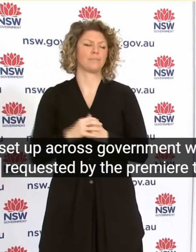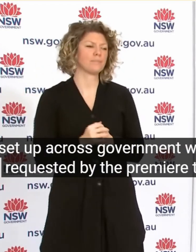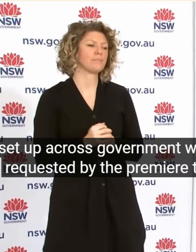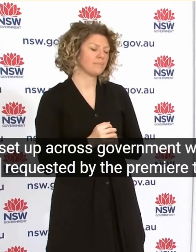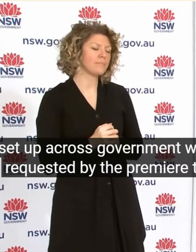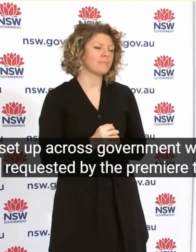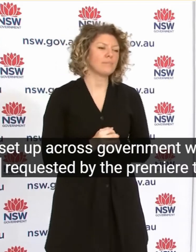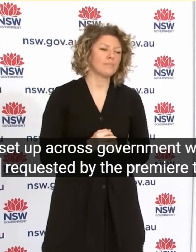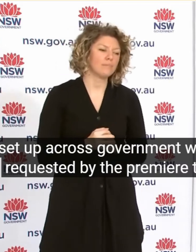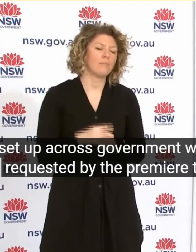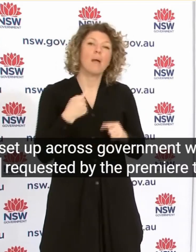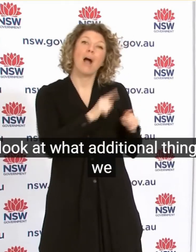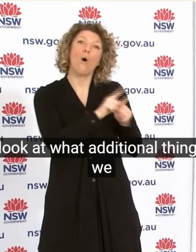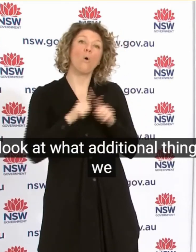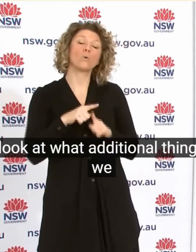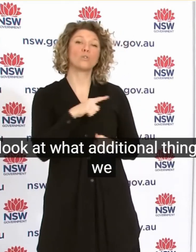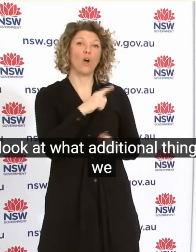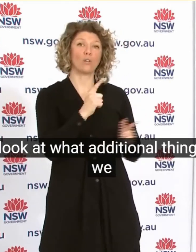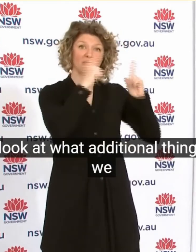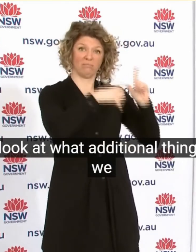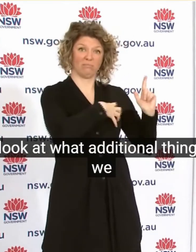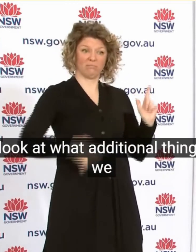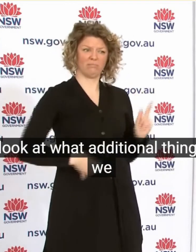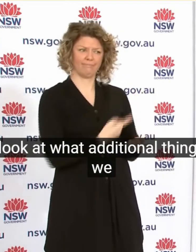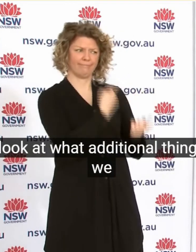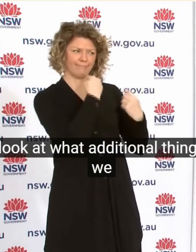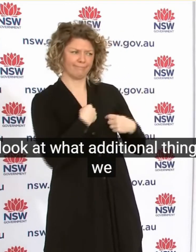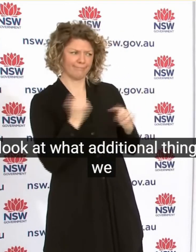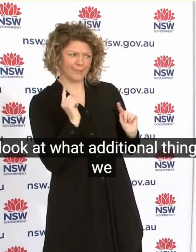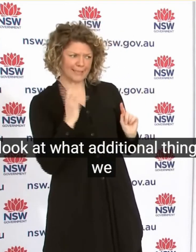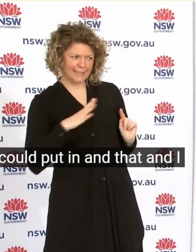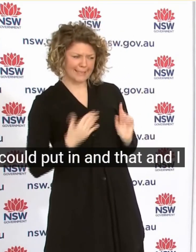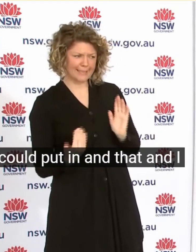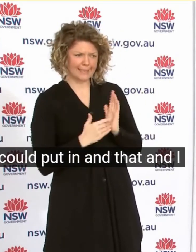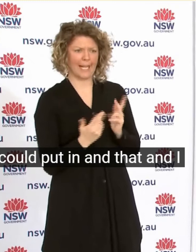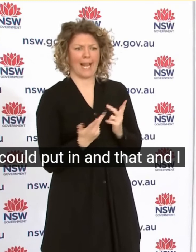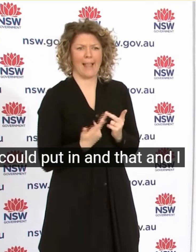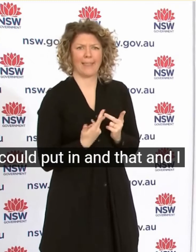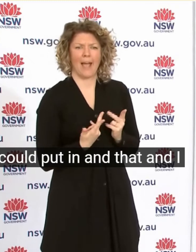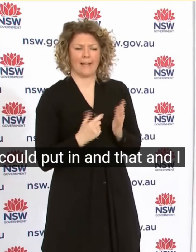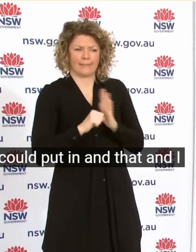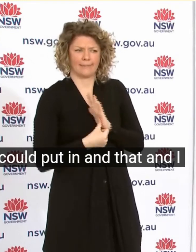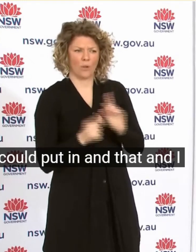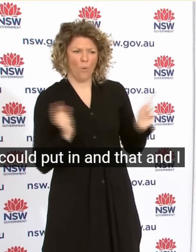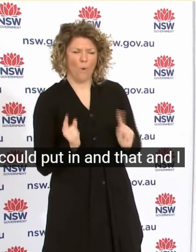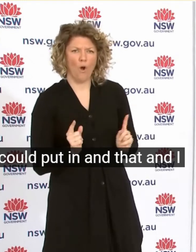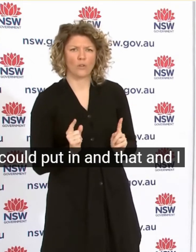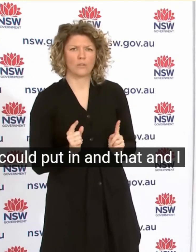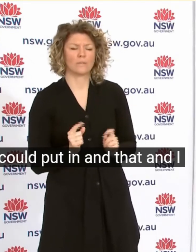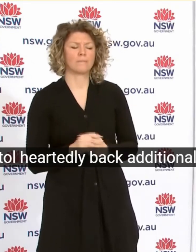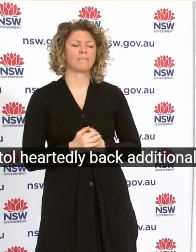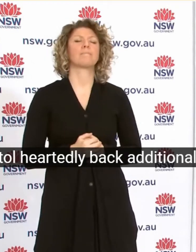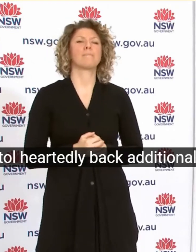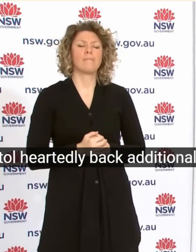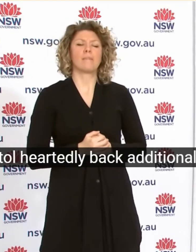Premier To Look At What Additional Things We Could Put In And I Wholeheartedly Back Additional